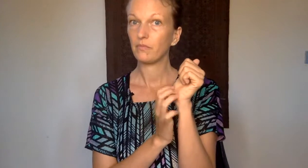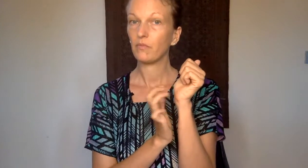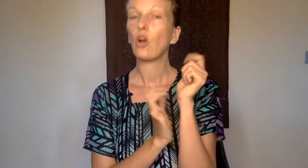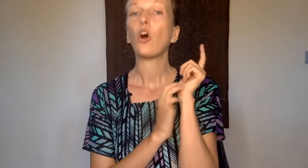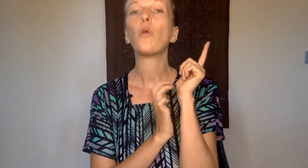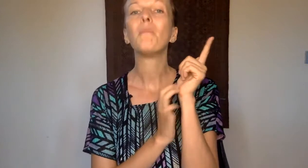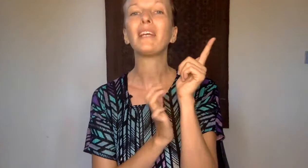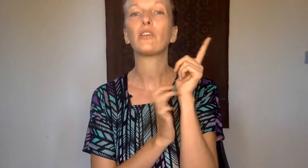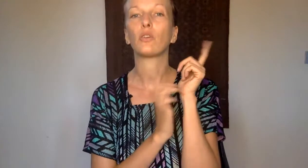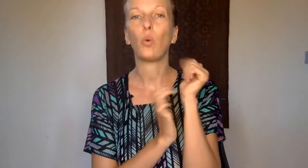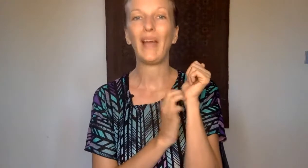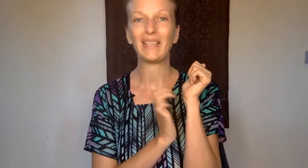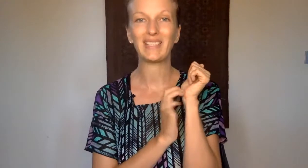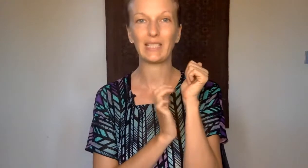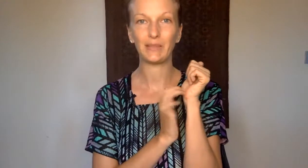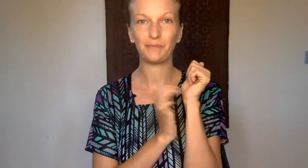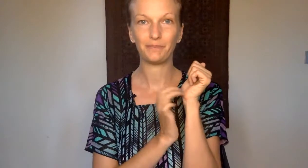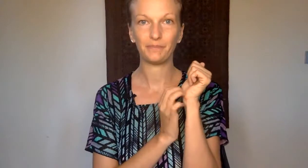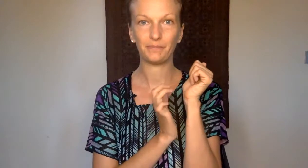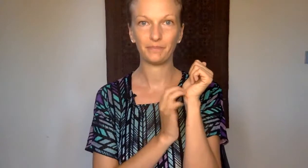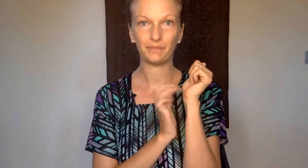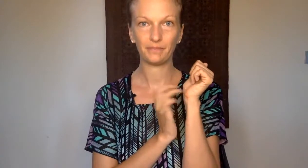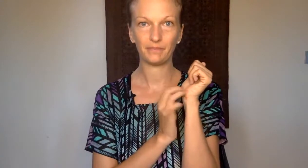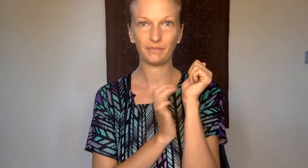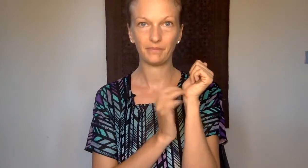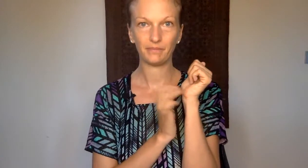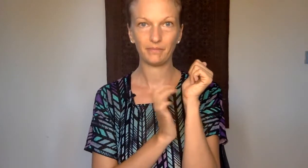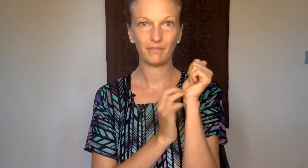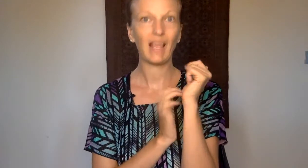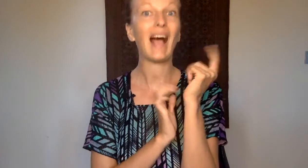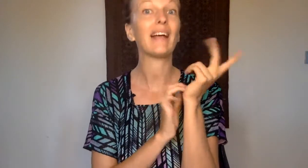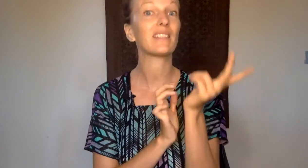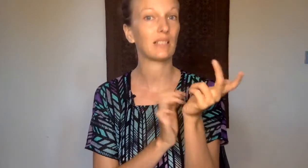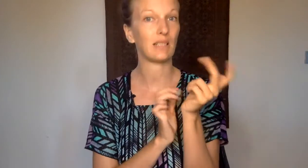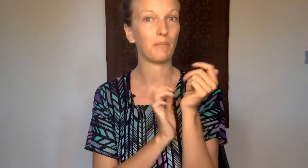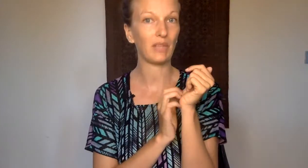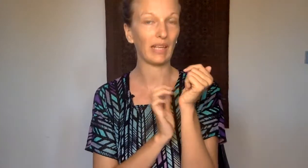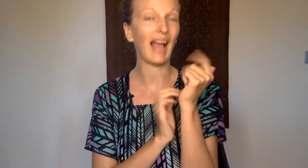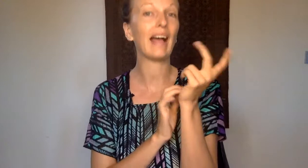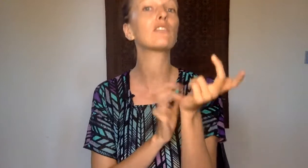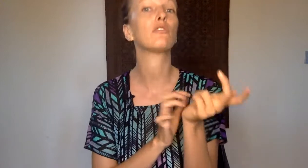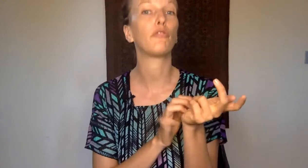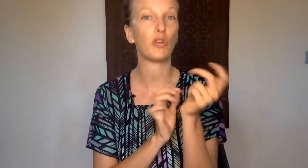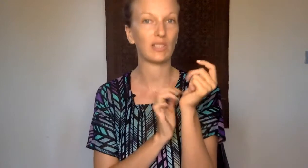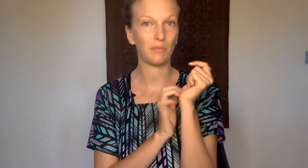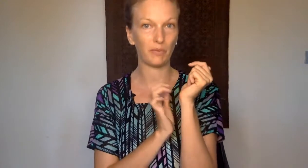Or make a request. Ask something. Ask for something.